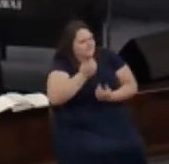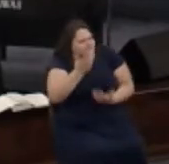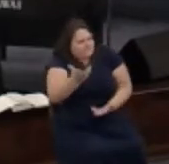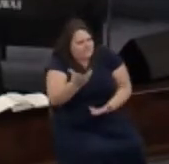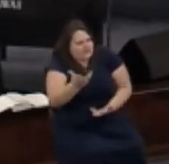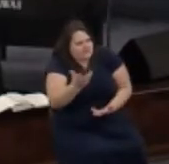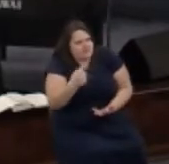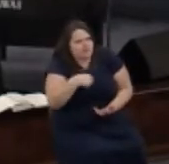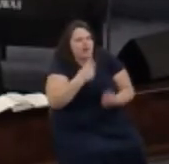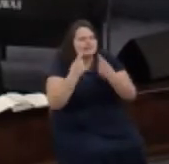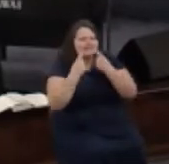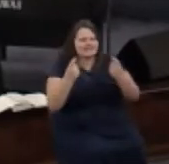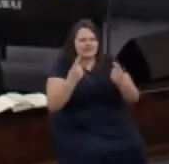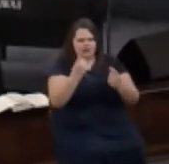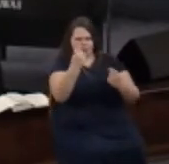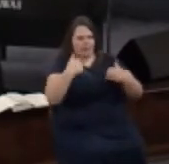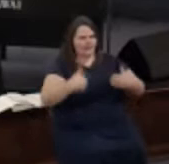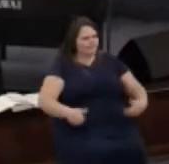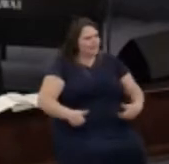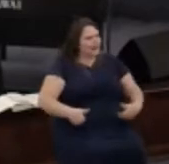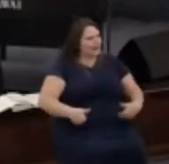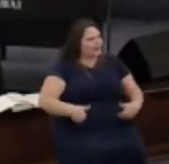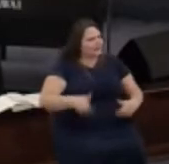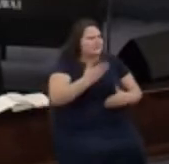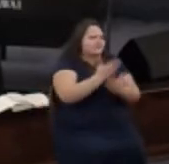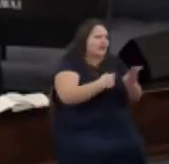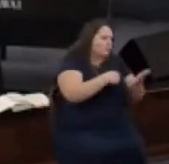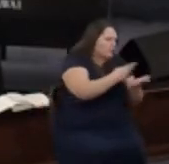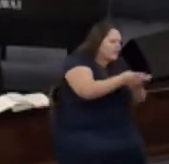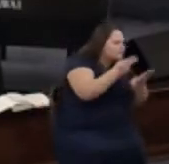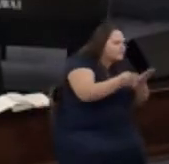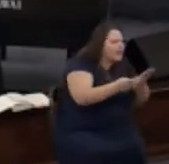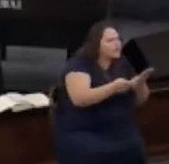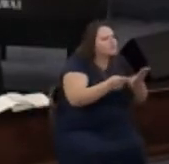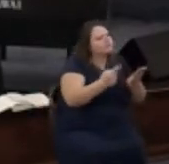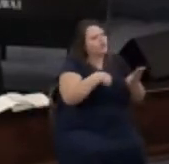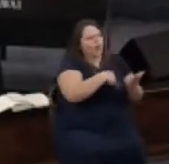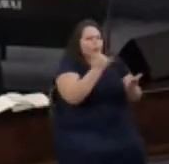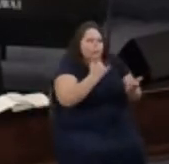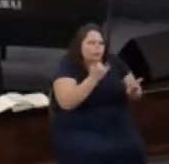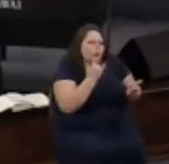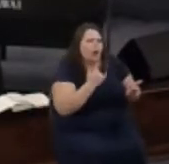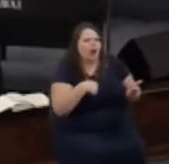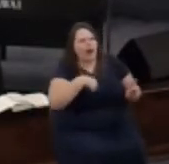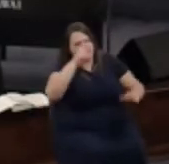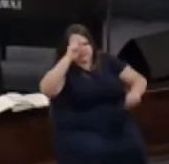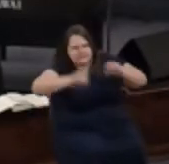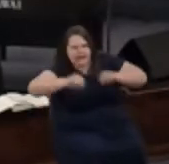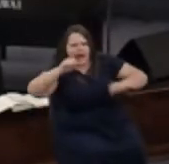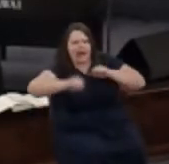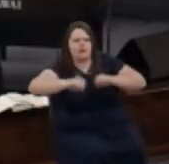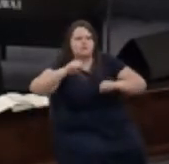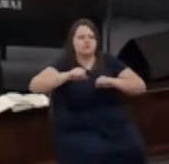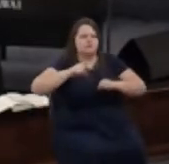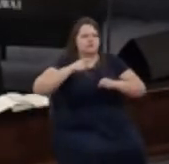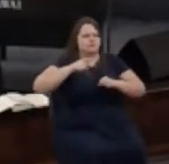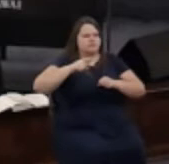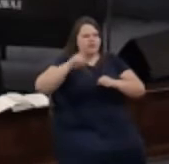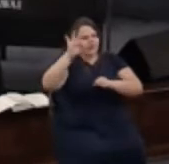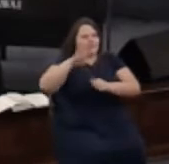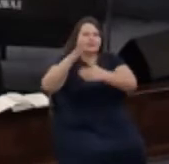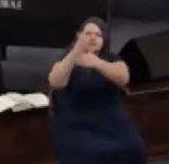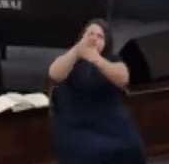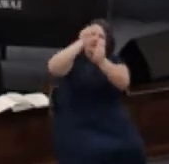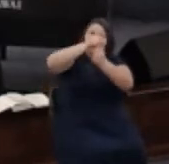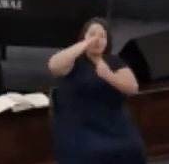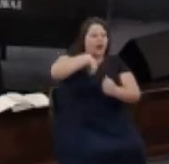shortcomings the things that we have done wrong our doubts he shares all those with God and we are